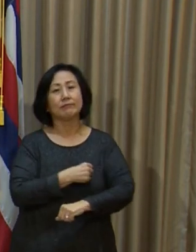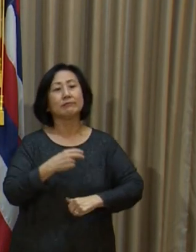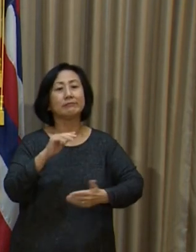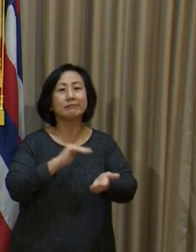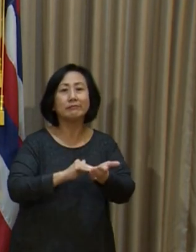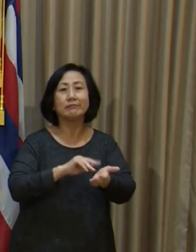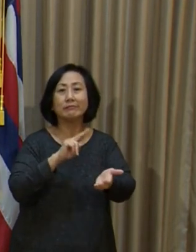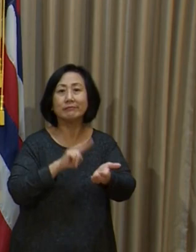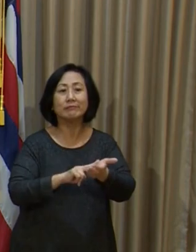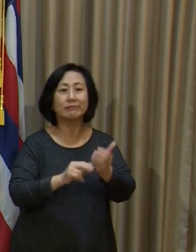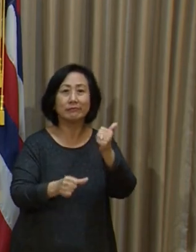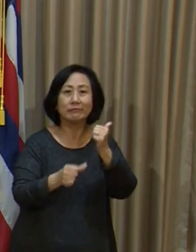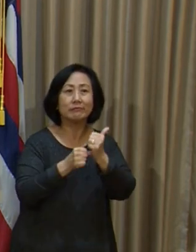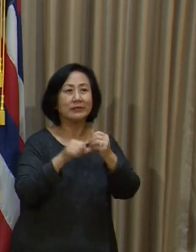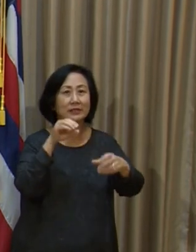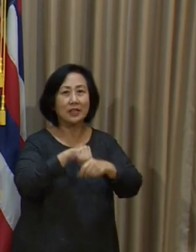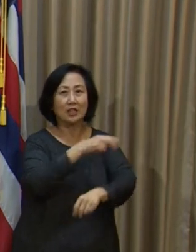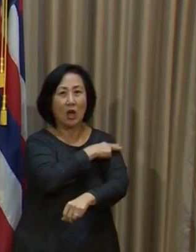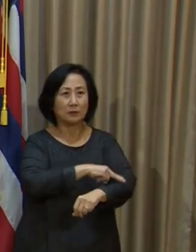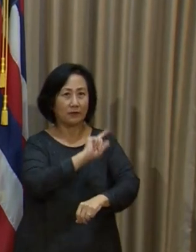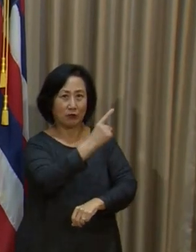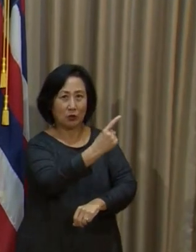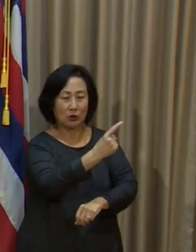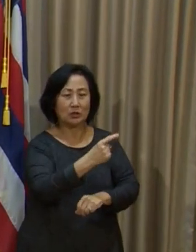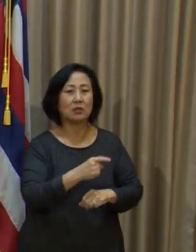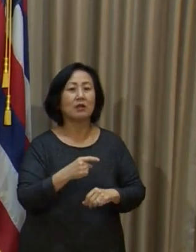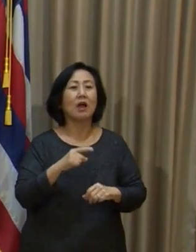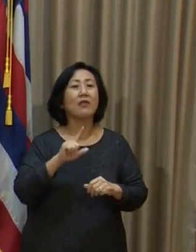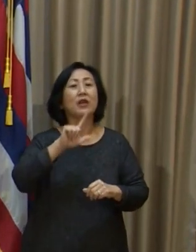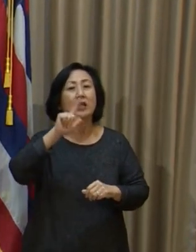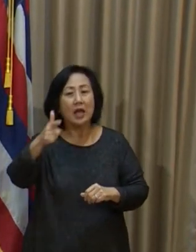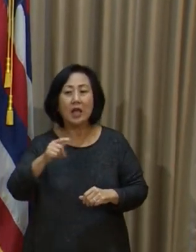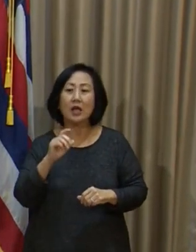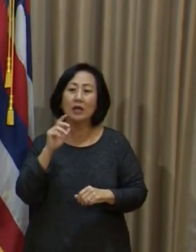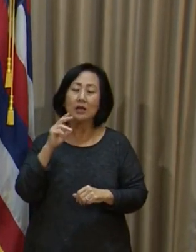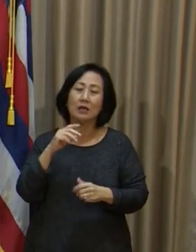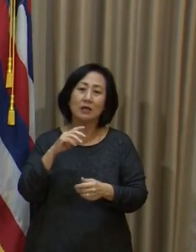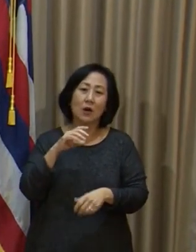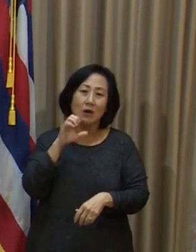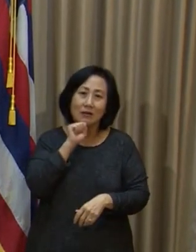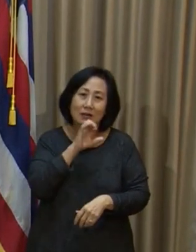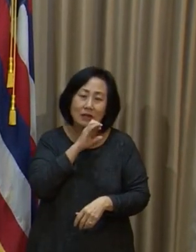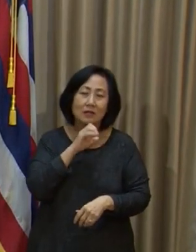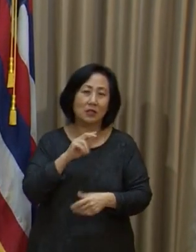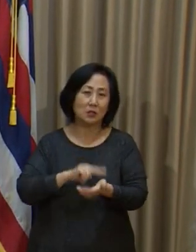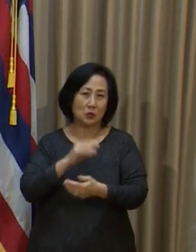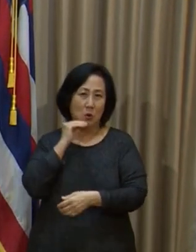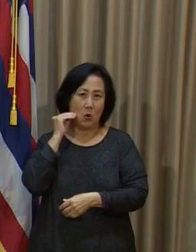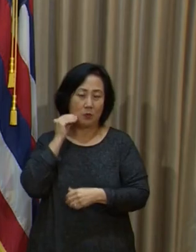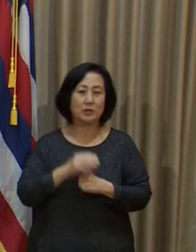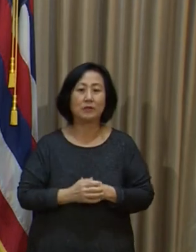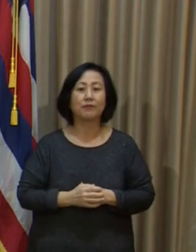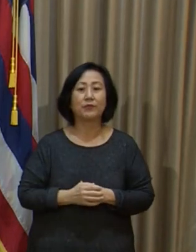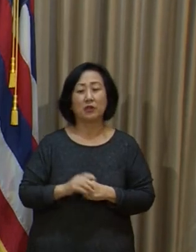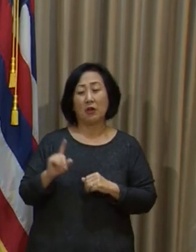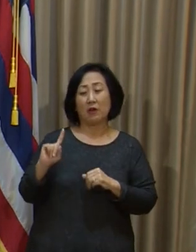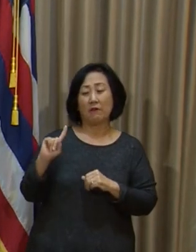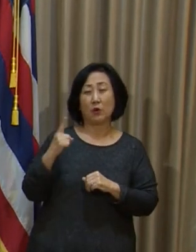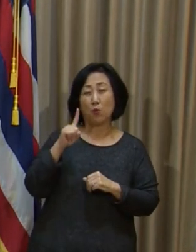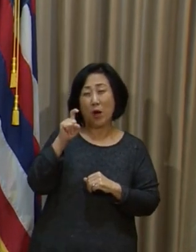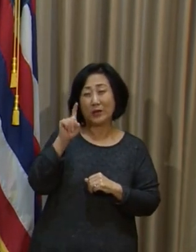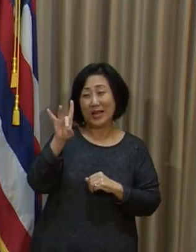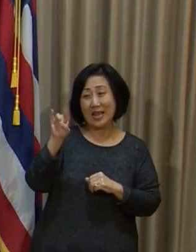part of the initial rollout of vaccinations along with our kupuna who lived at nursing homes. So the first 180